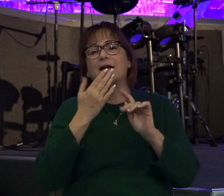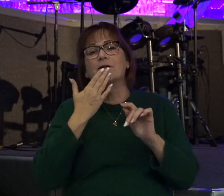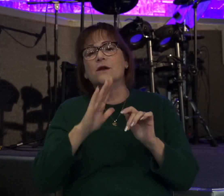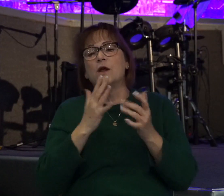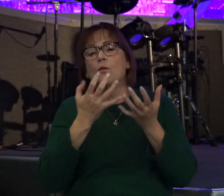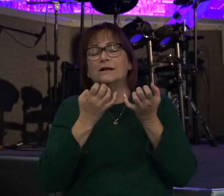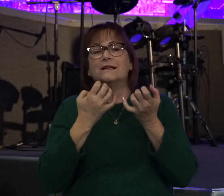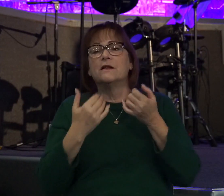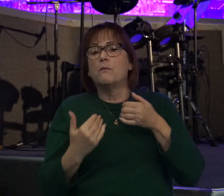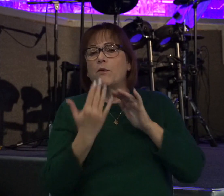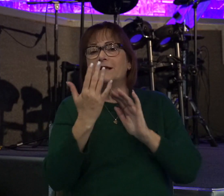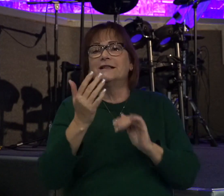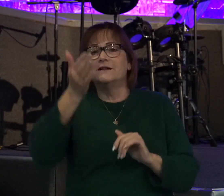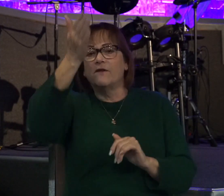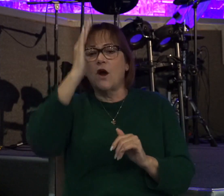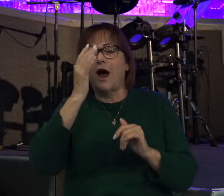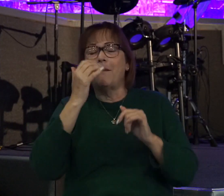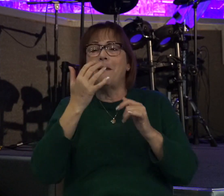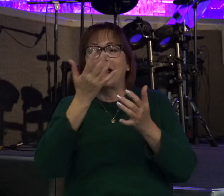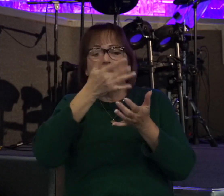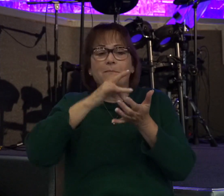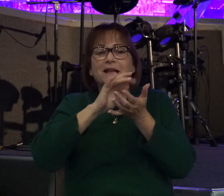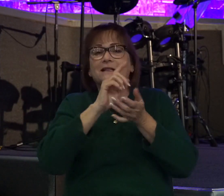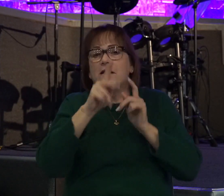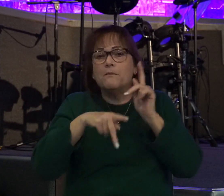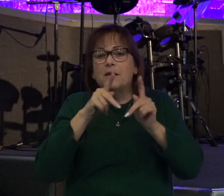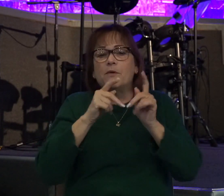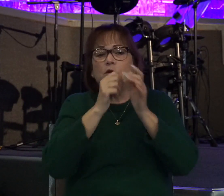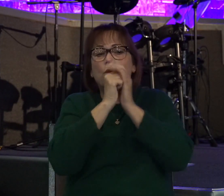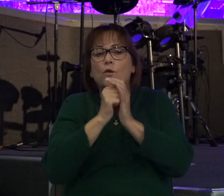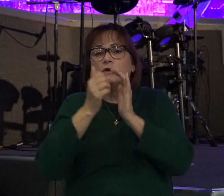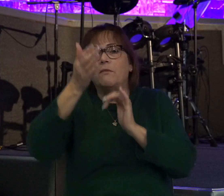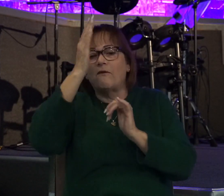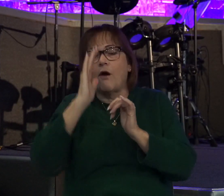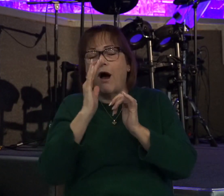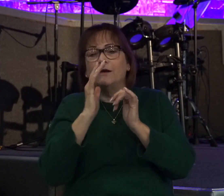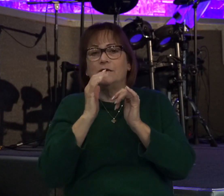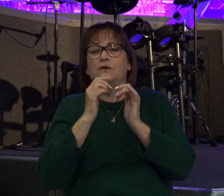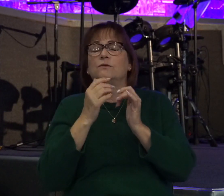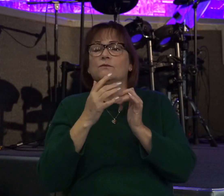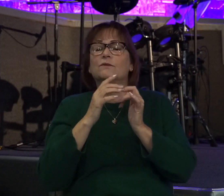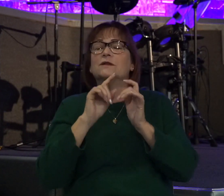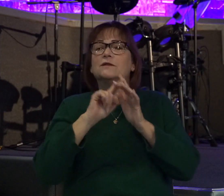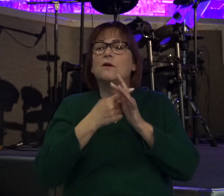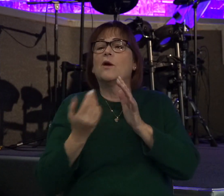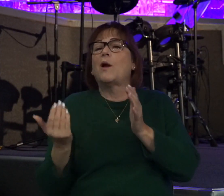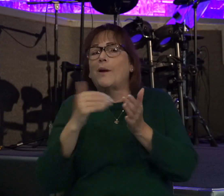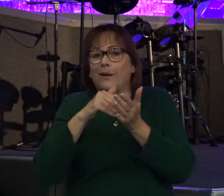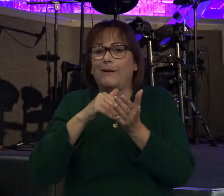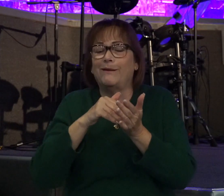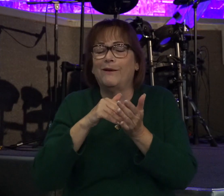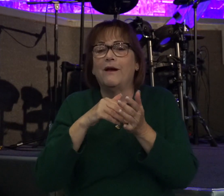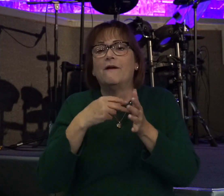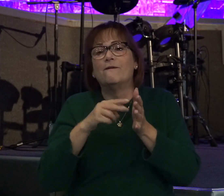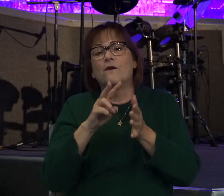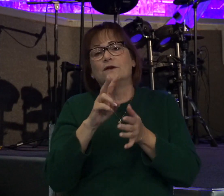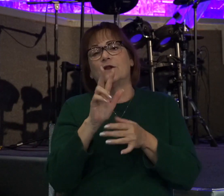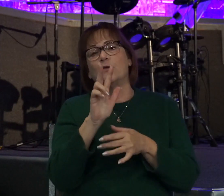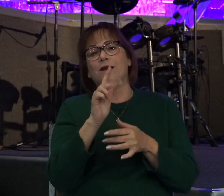of God back in the midst of the people, the worship of God to resume. And verse 3 says, So they set